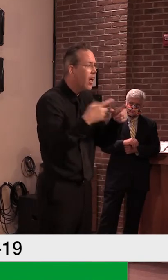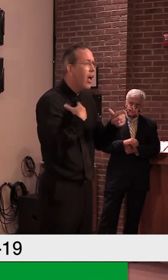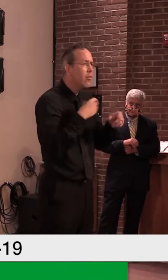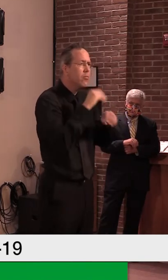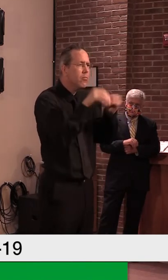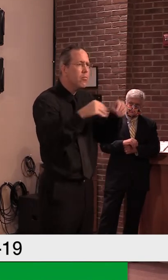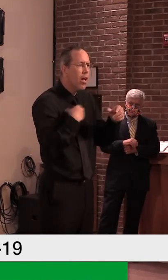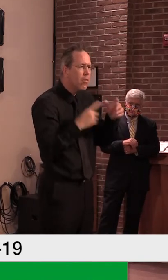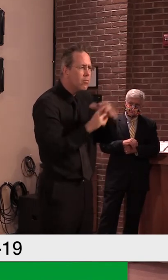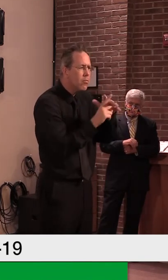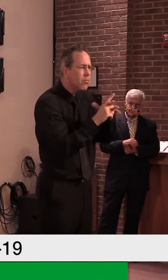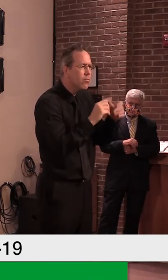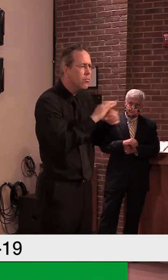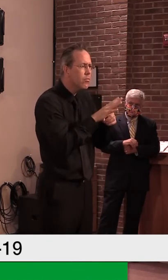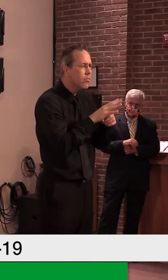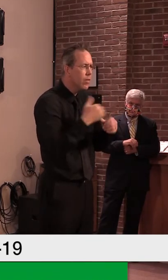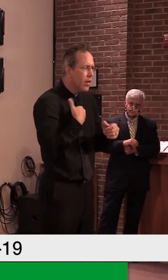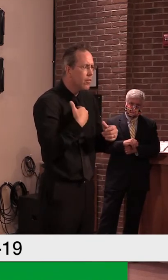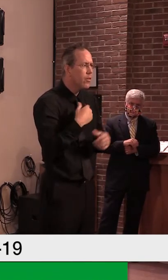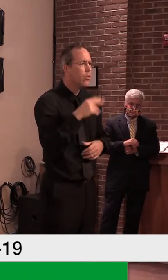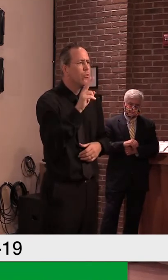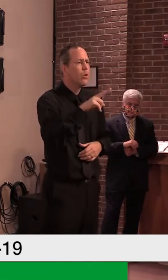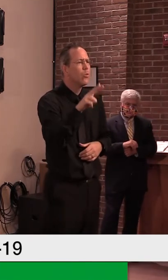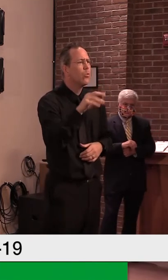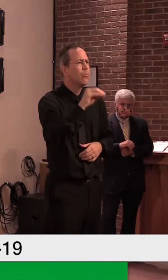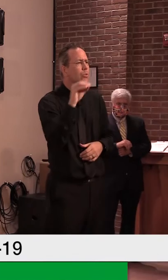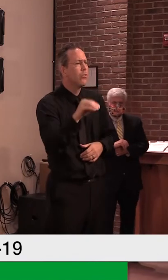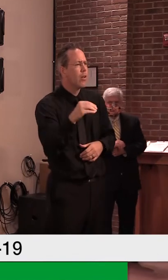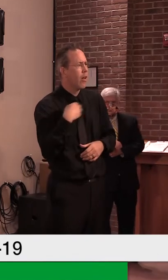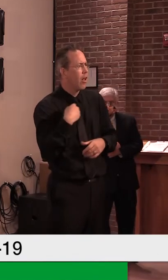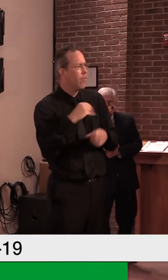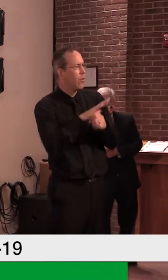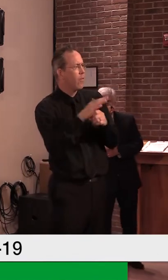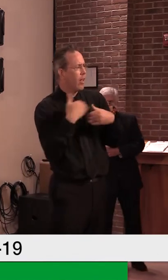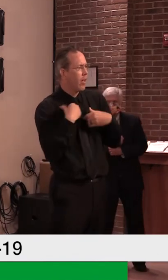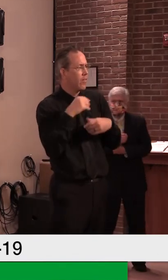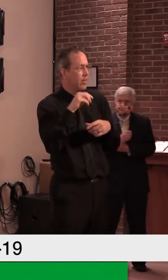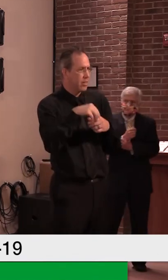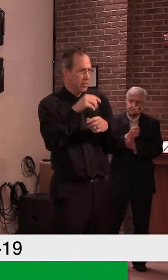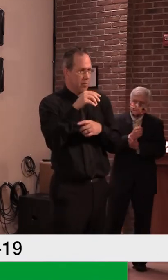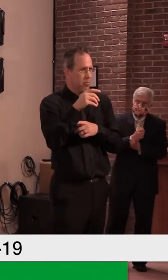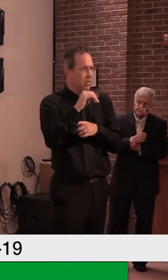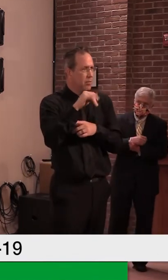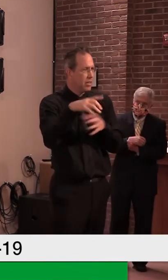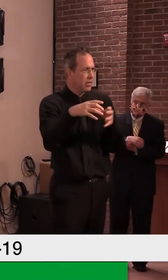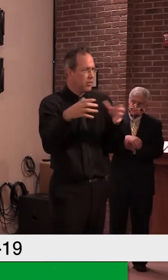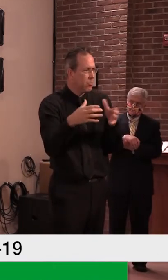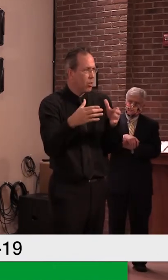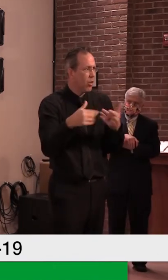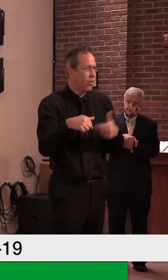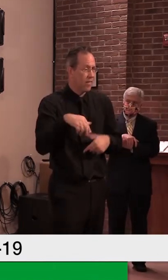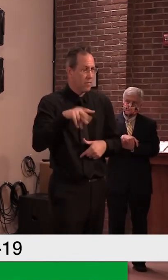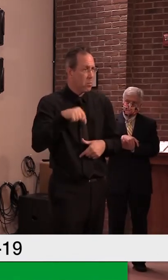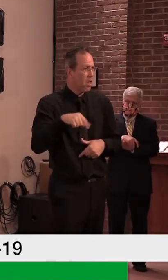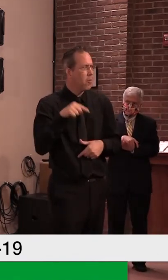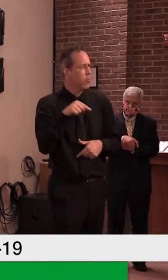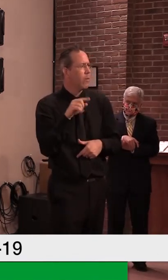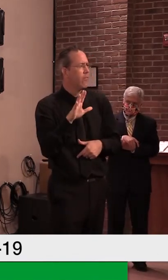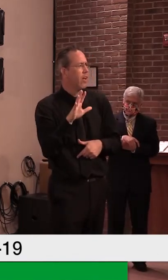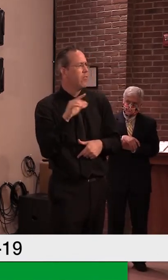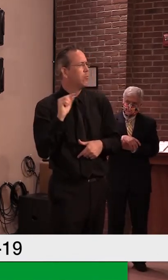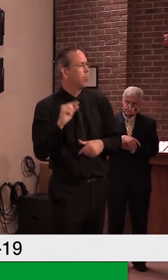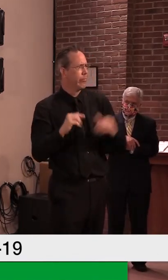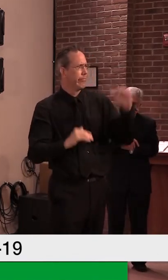Vermont, which is now at 0.5 percent. And the Northeast, which of course is enjoying, I'll put that in quotes, a